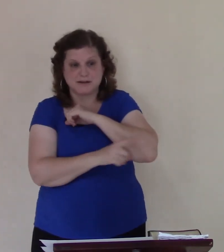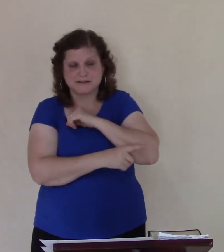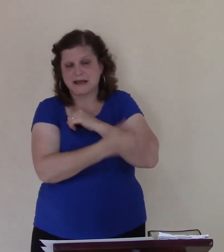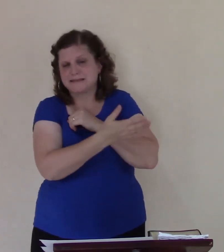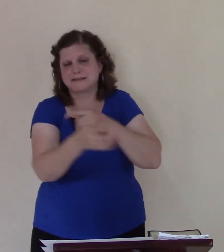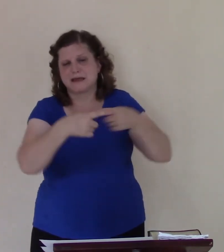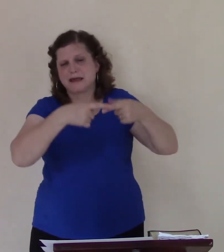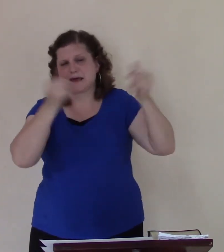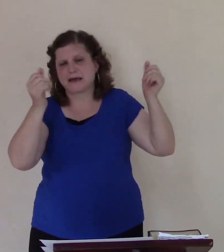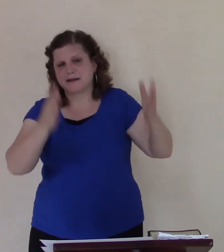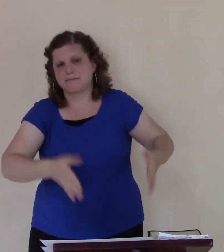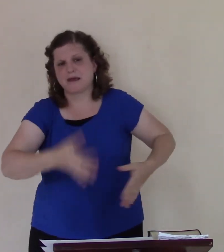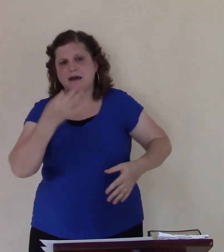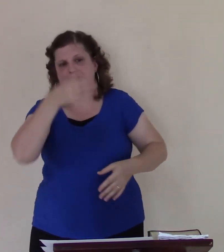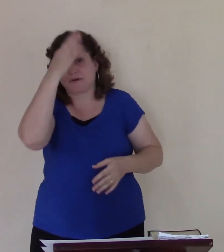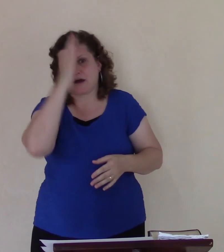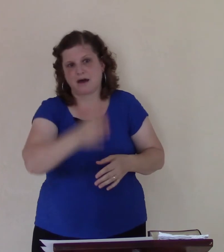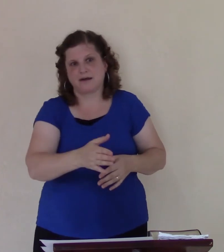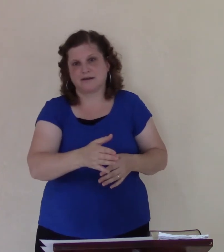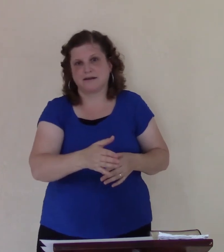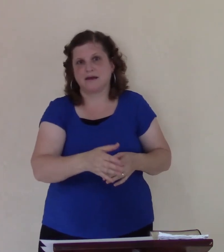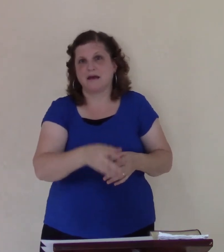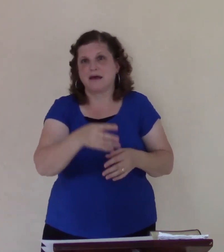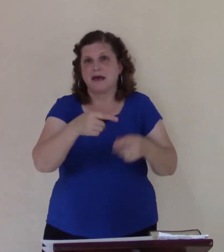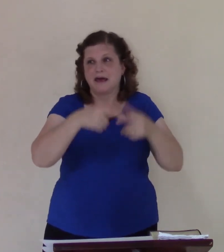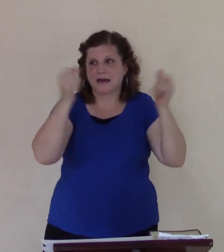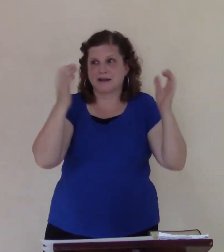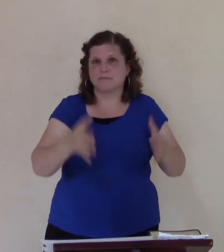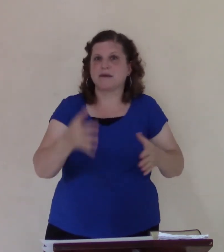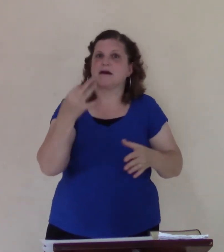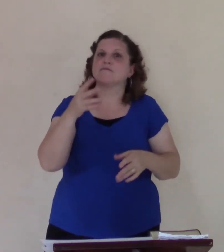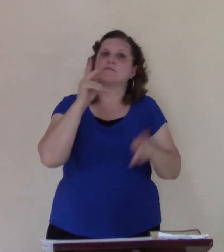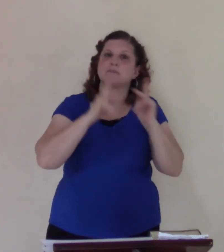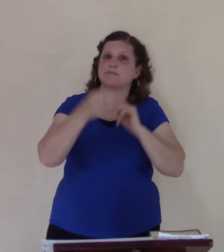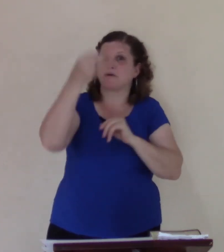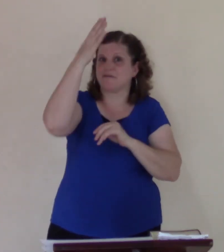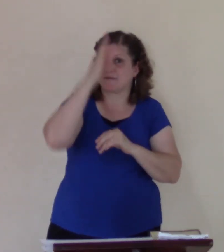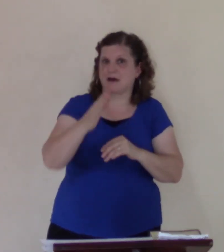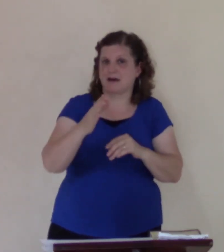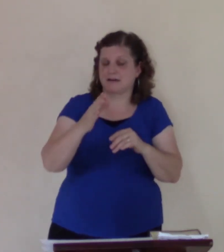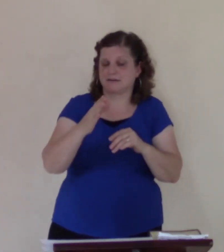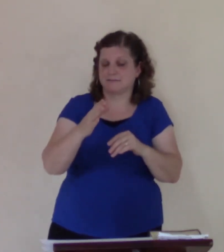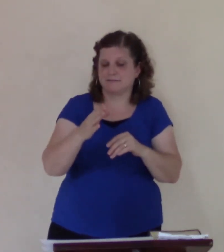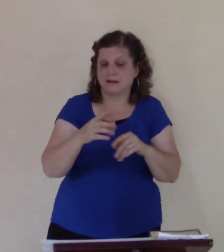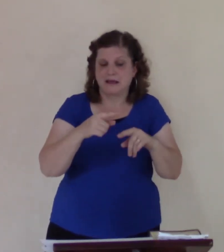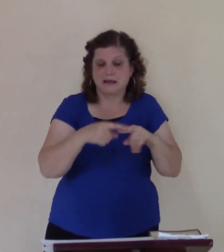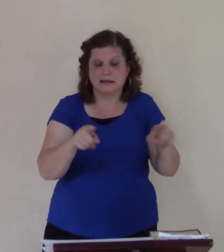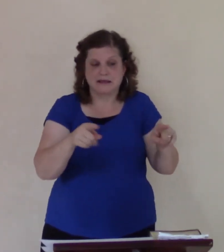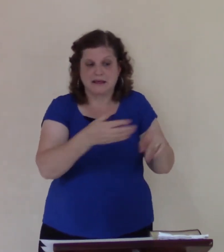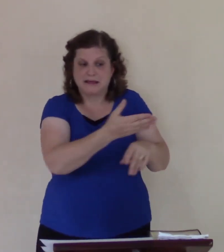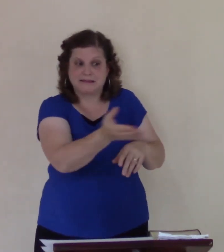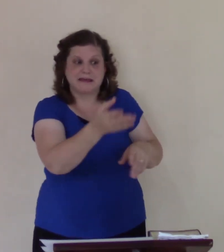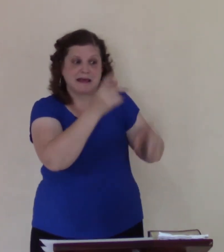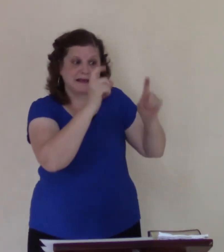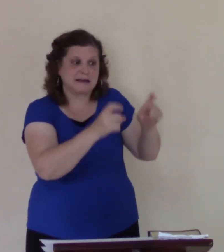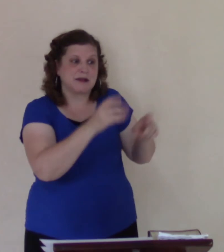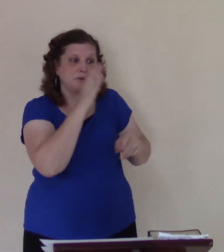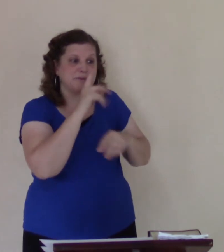enemies of people of God they deserve to be punished he was punished and they spared no